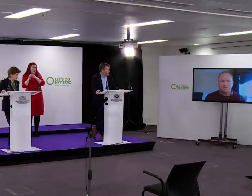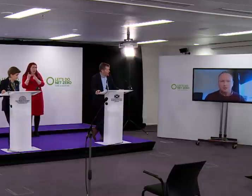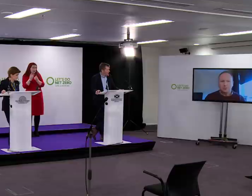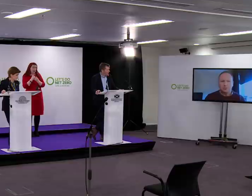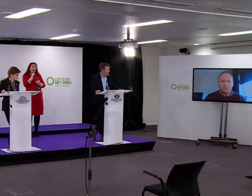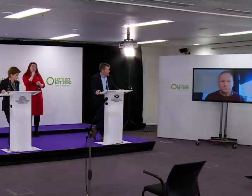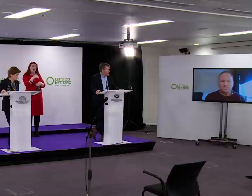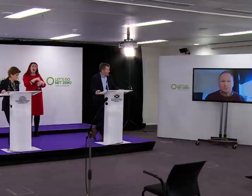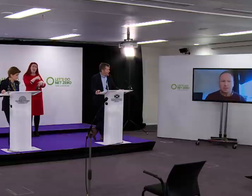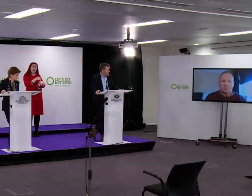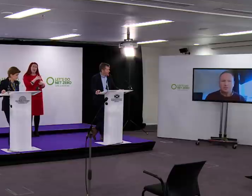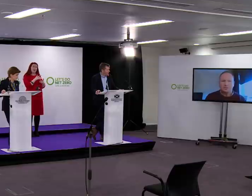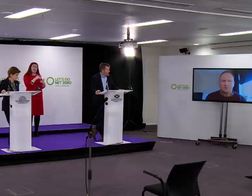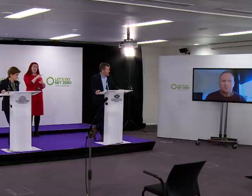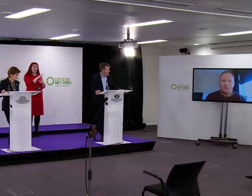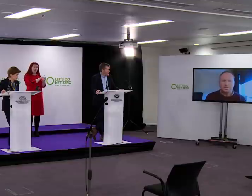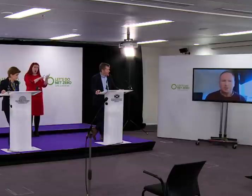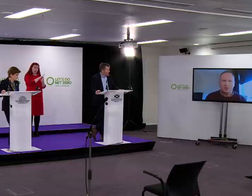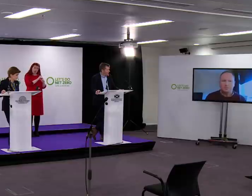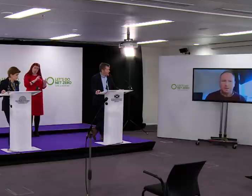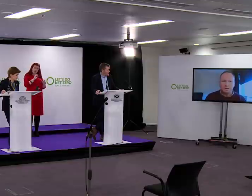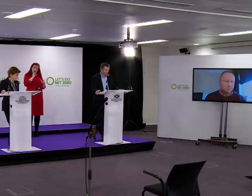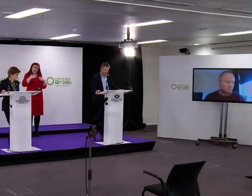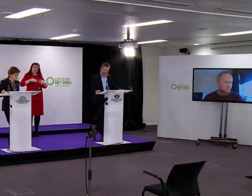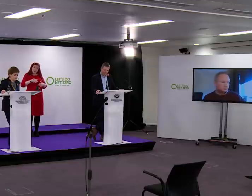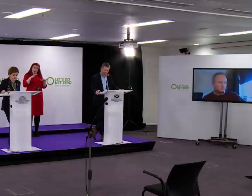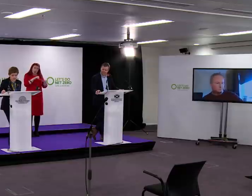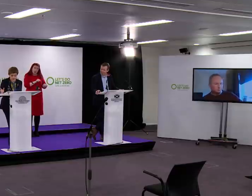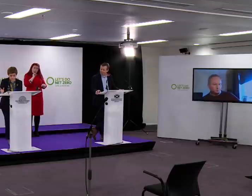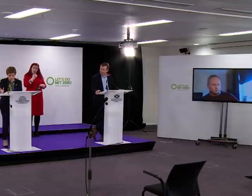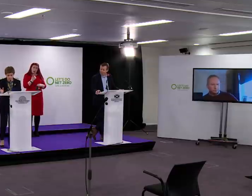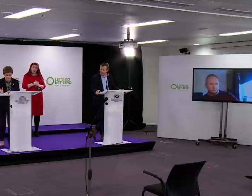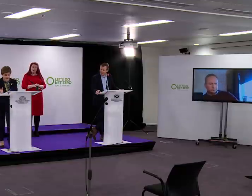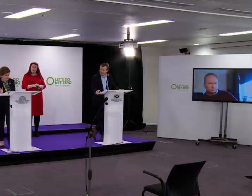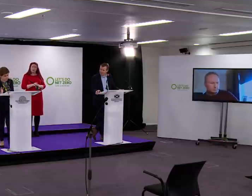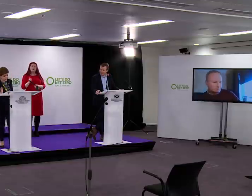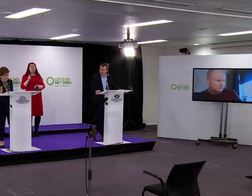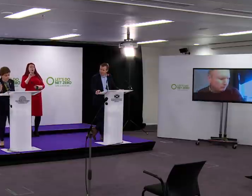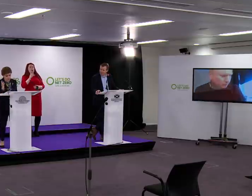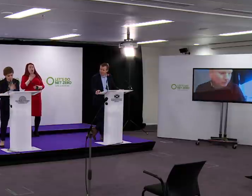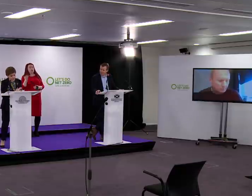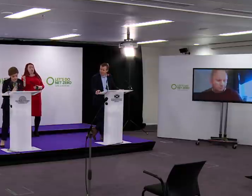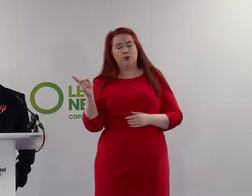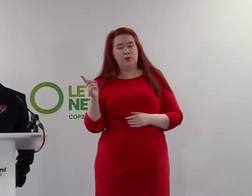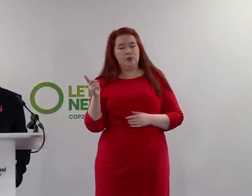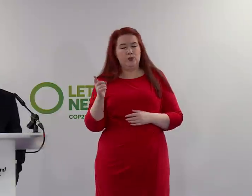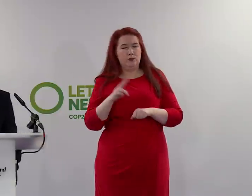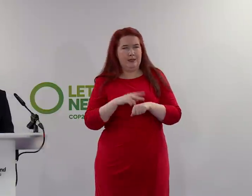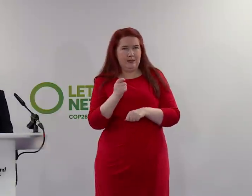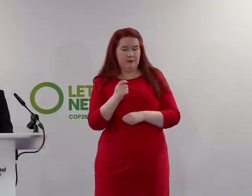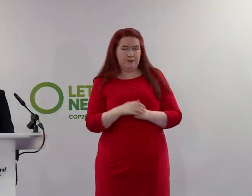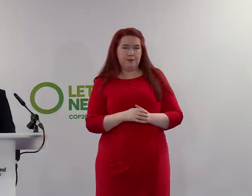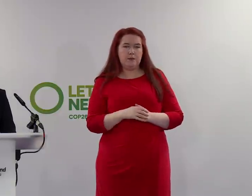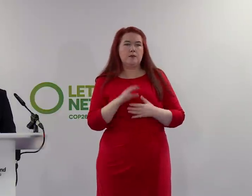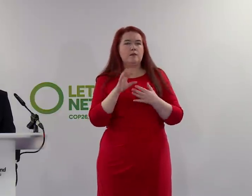are you still going to use the physical techniques that you mentioned earlier? Thank you. I'll hand over to Chief Constable very briefly on the issues of the